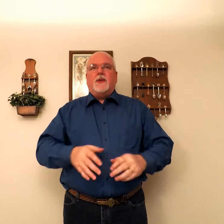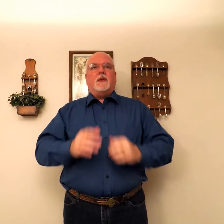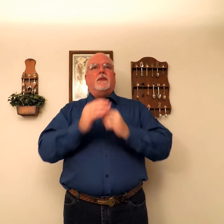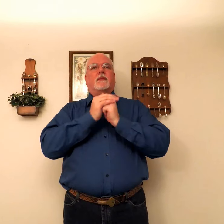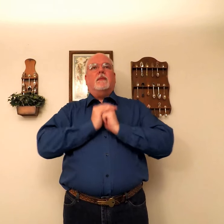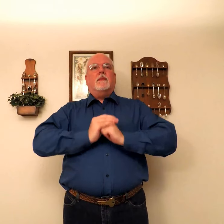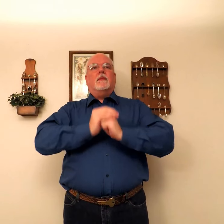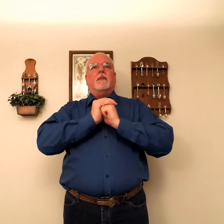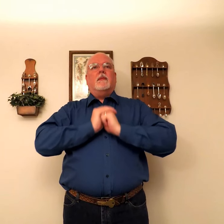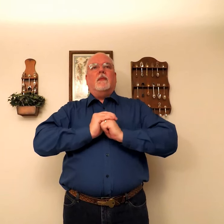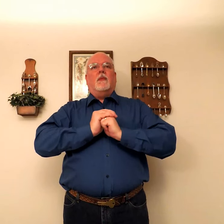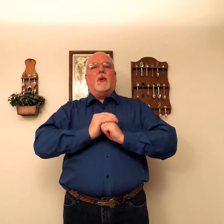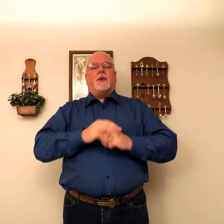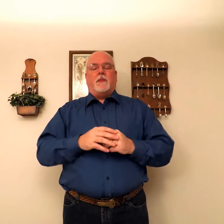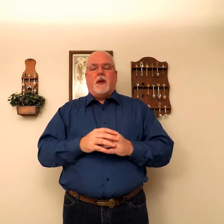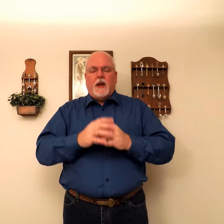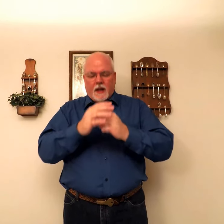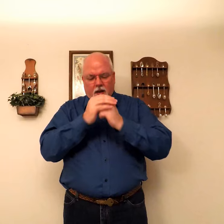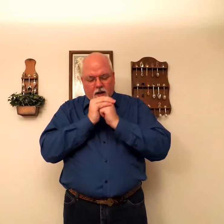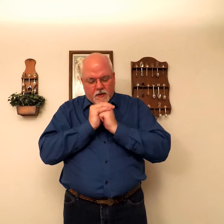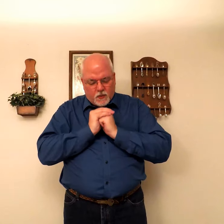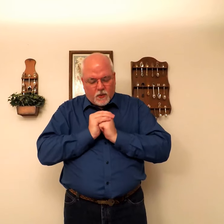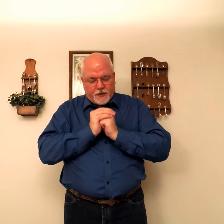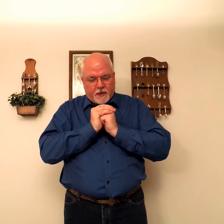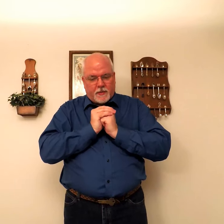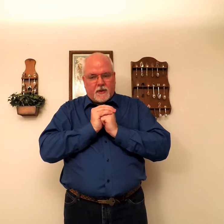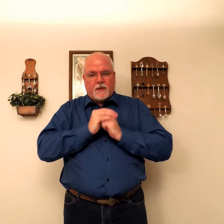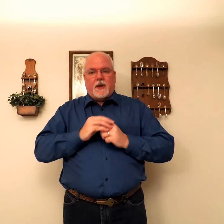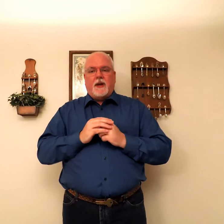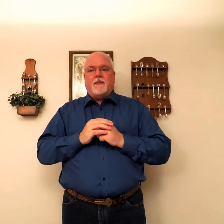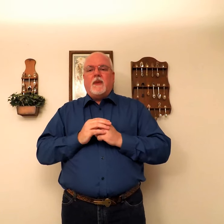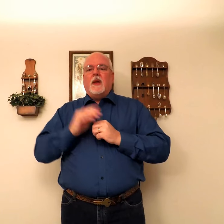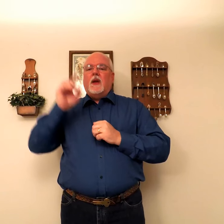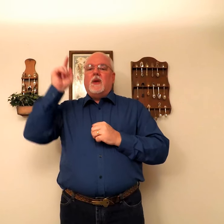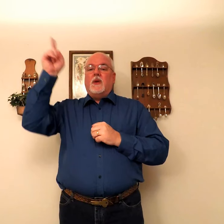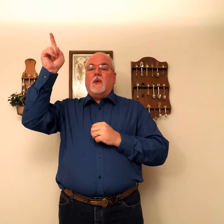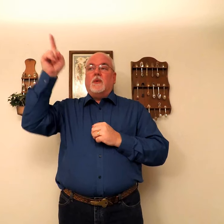If I'm just. Worship. It's worship. Okay. You.